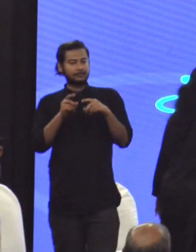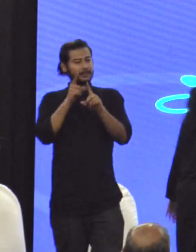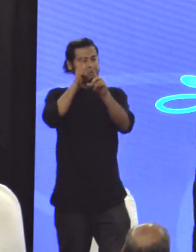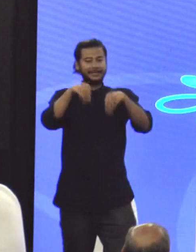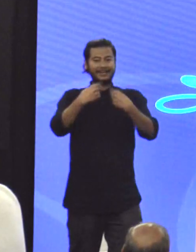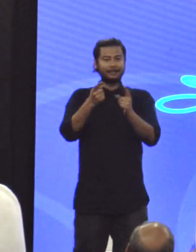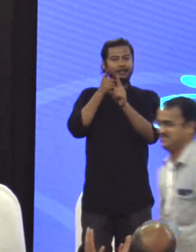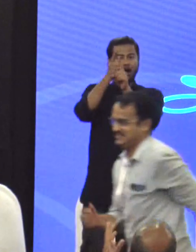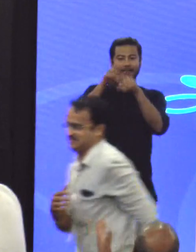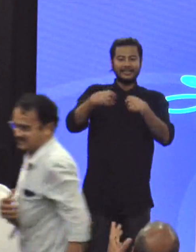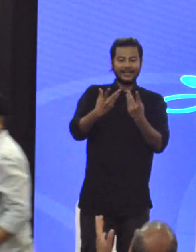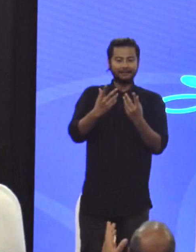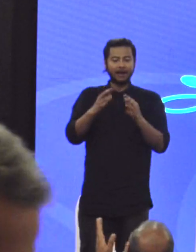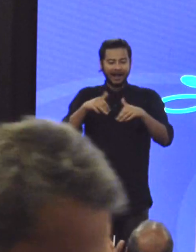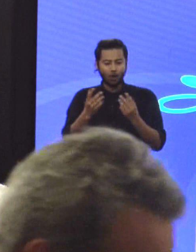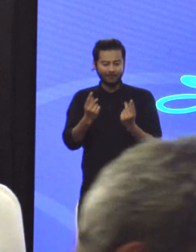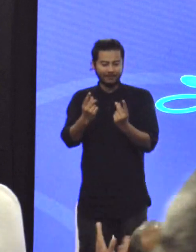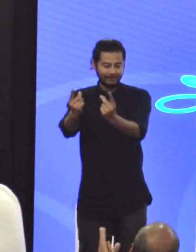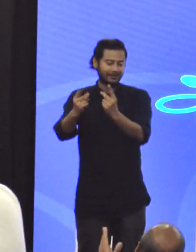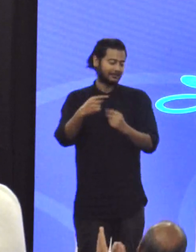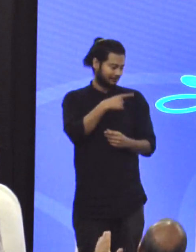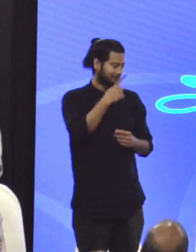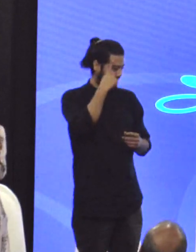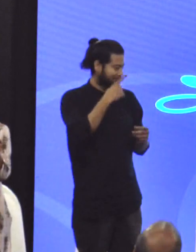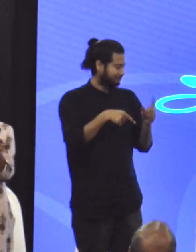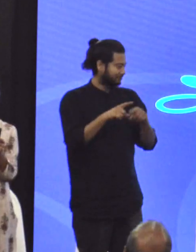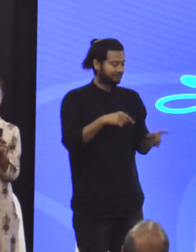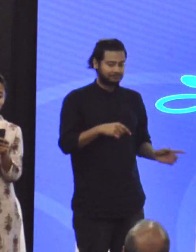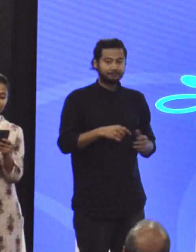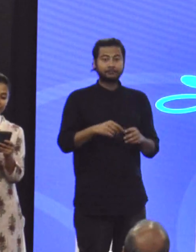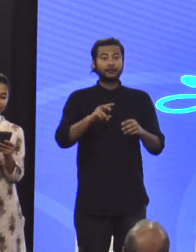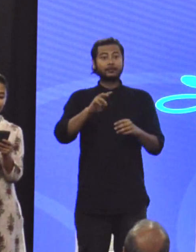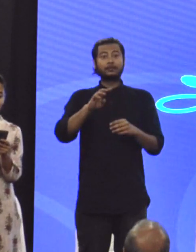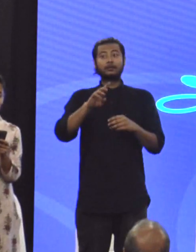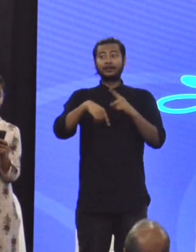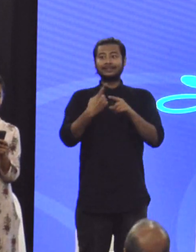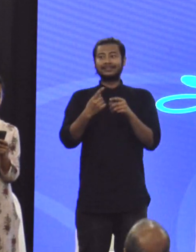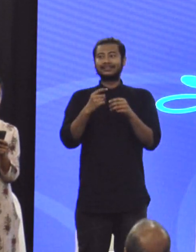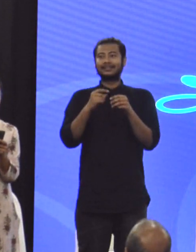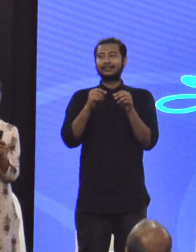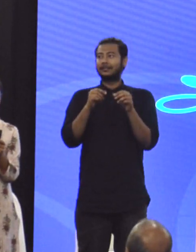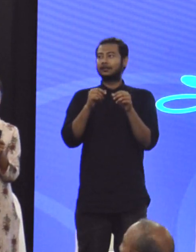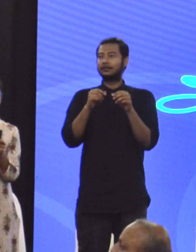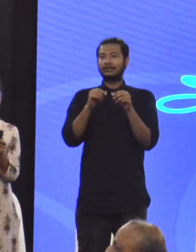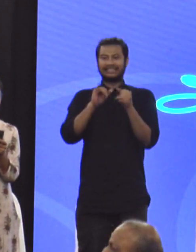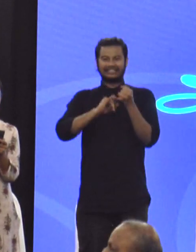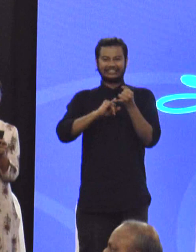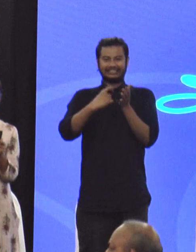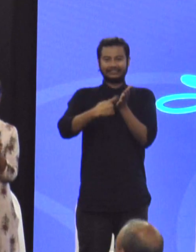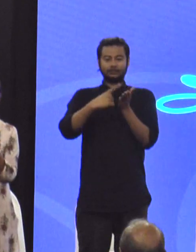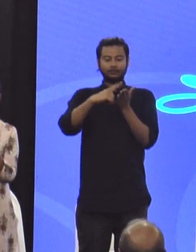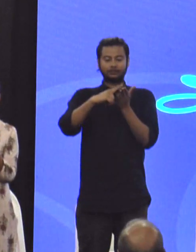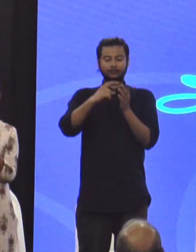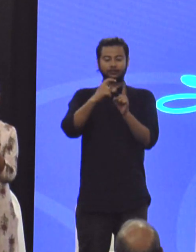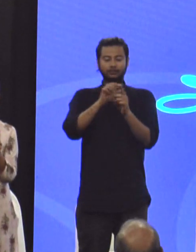Welcome, Shobha. Velikopal. Kapi Next, I invite Shriva Kulshankaran from Amazon. Shriva